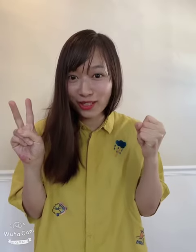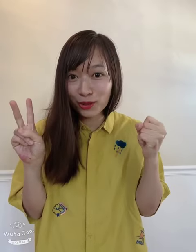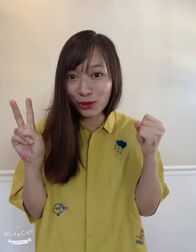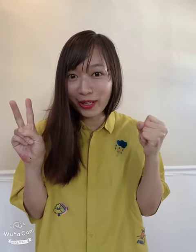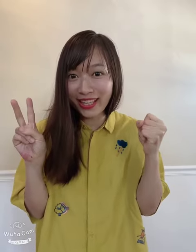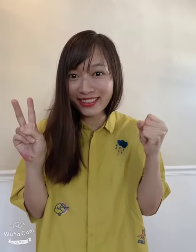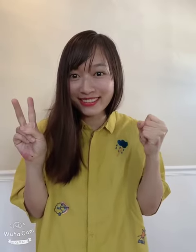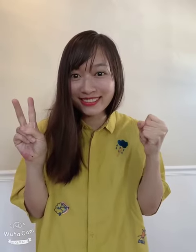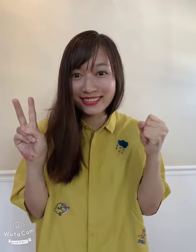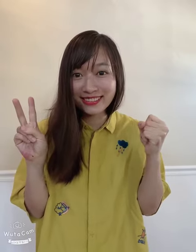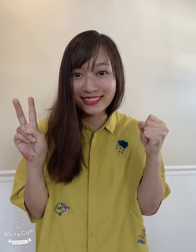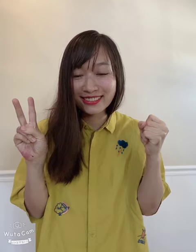you do it?